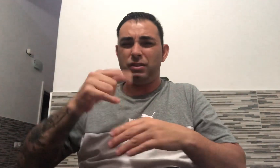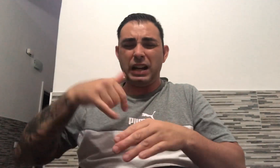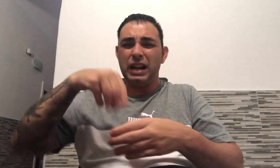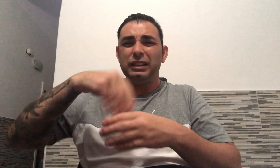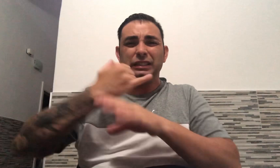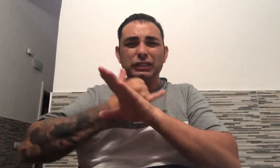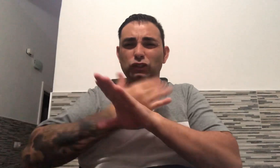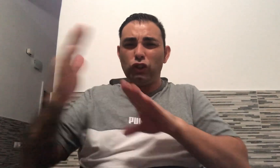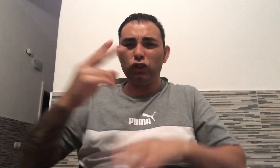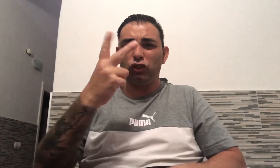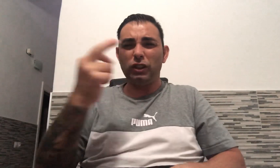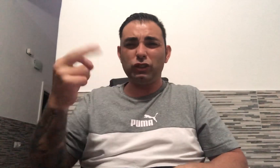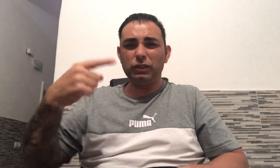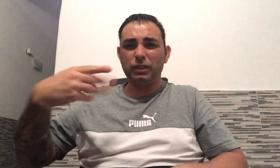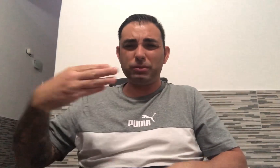I don't know